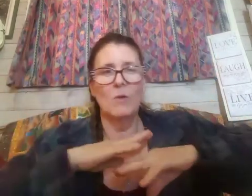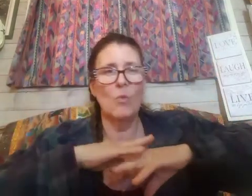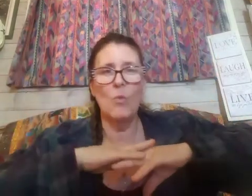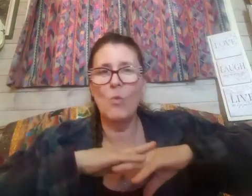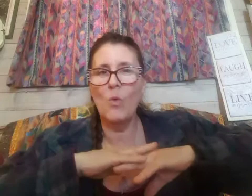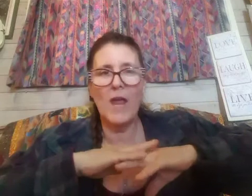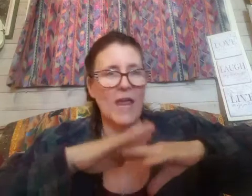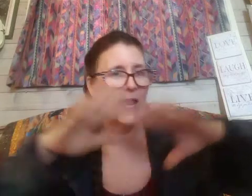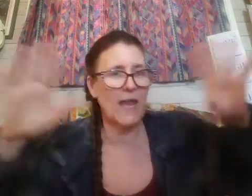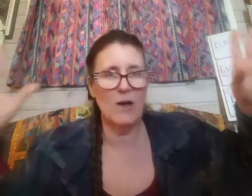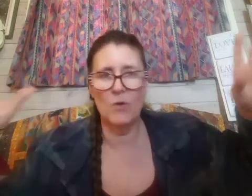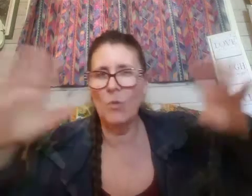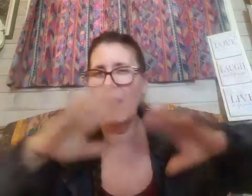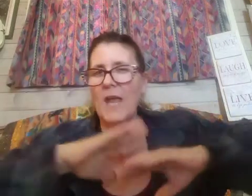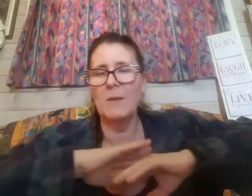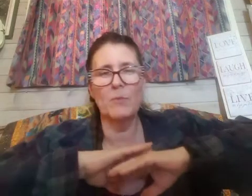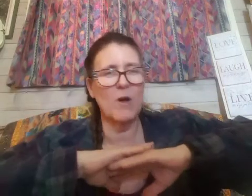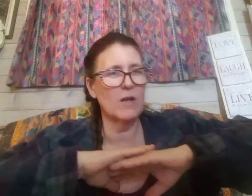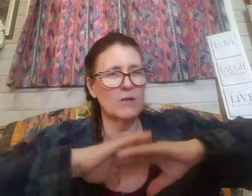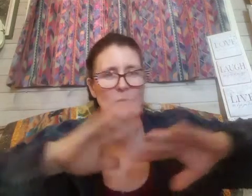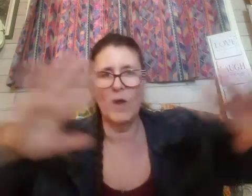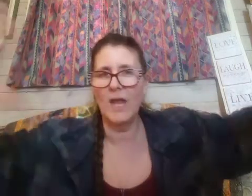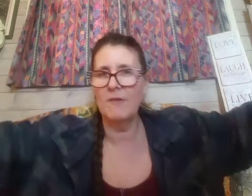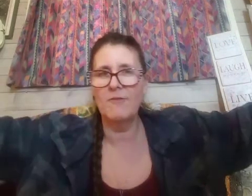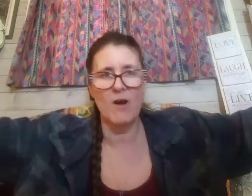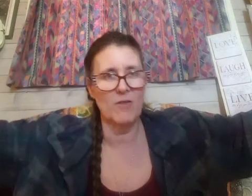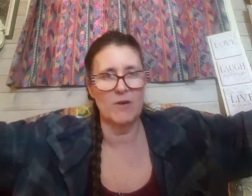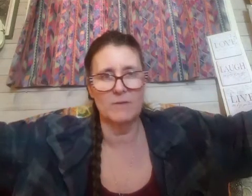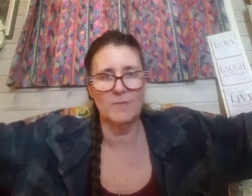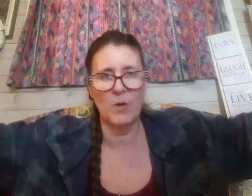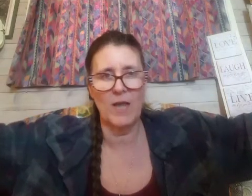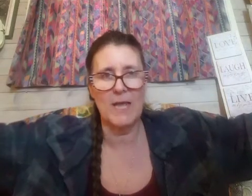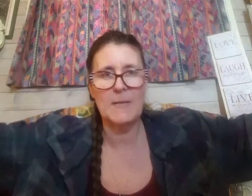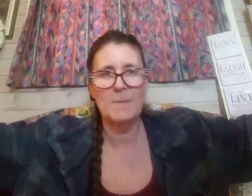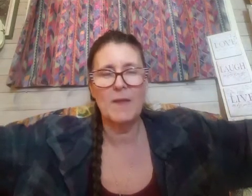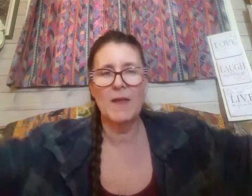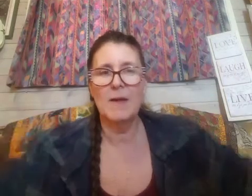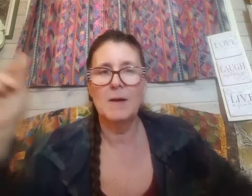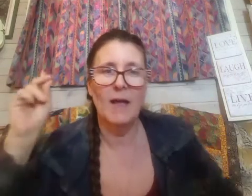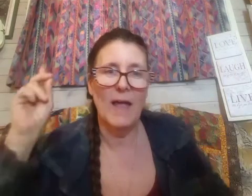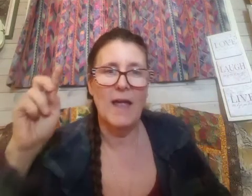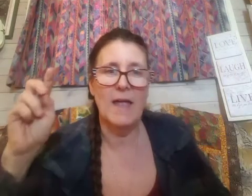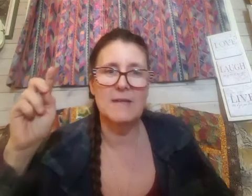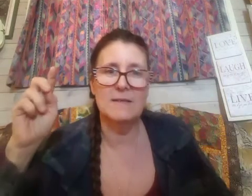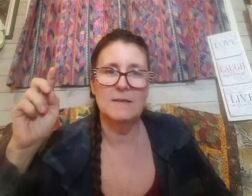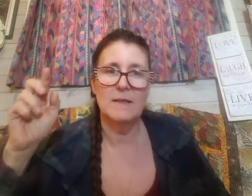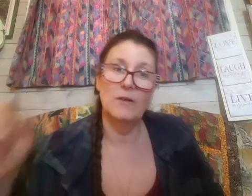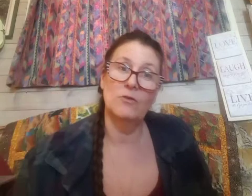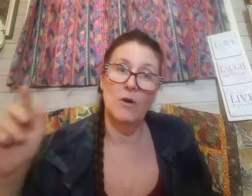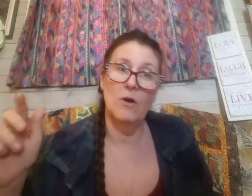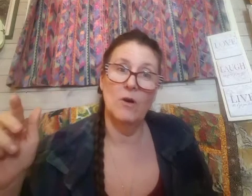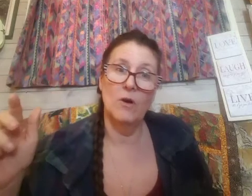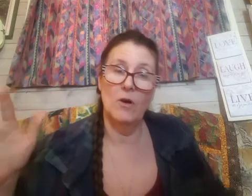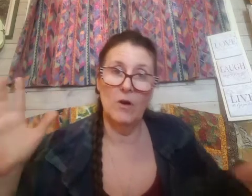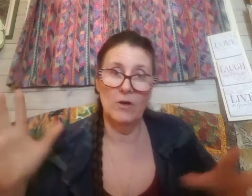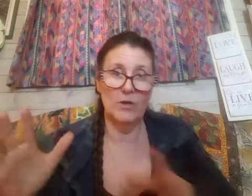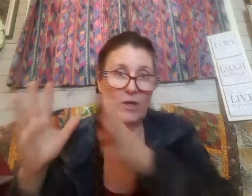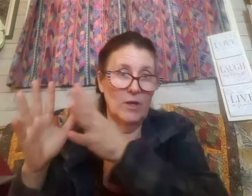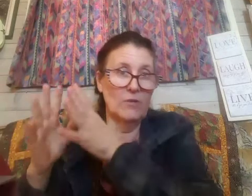way out way broader way farther okay and is is